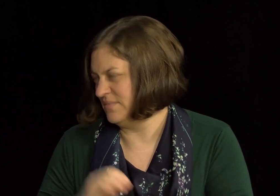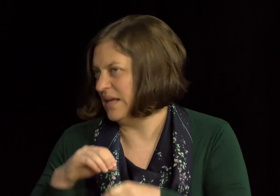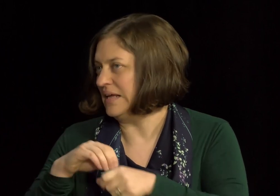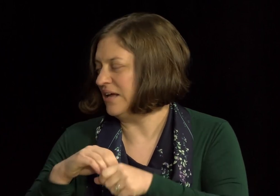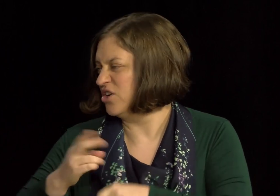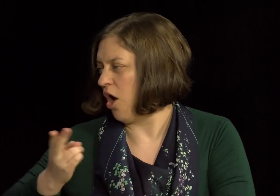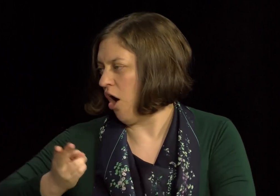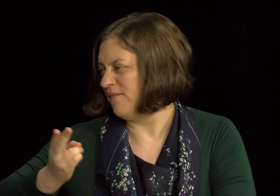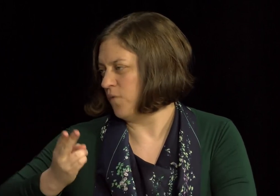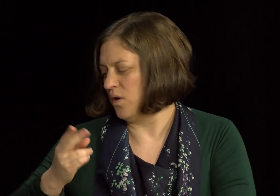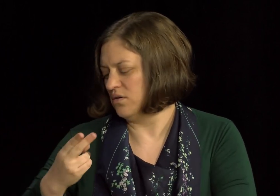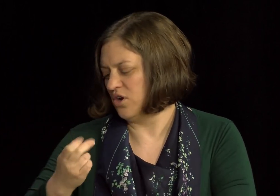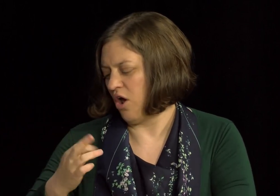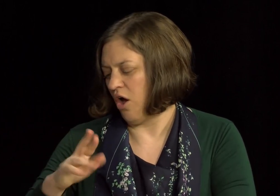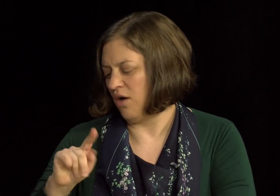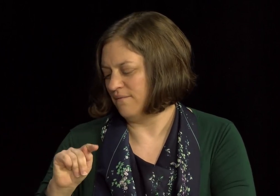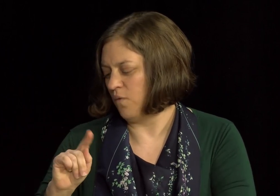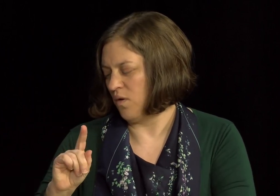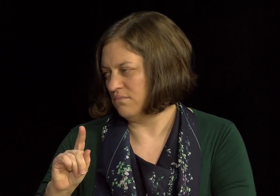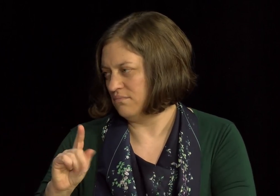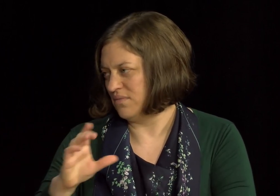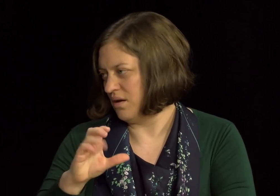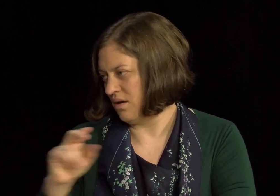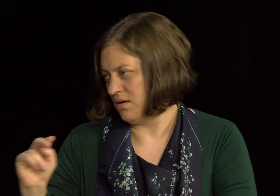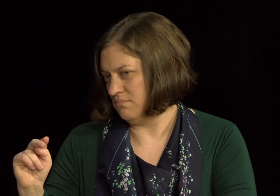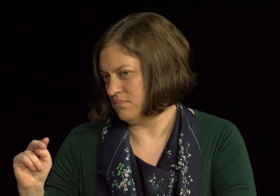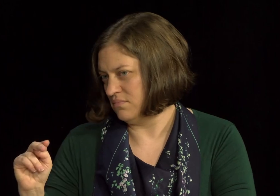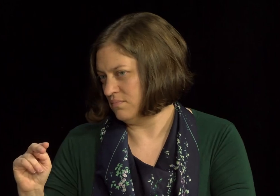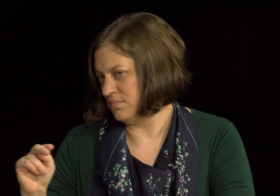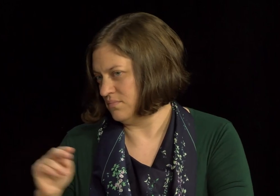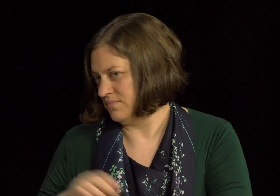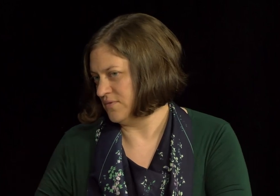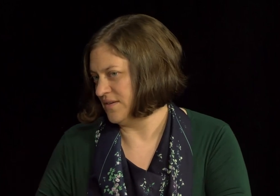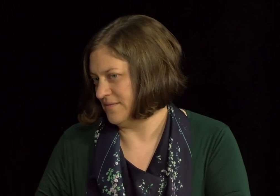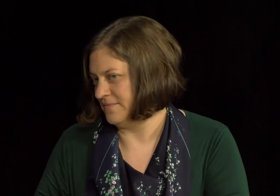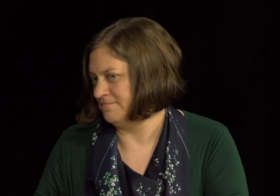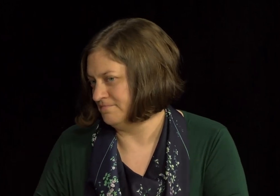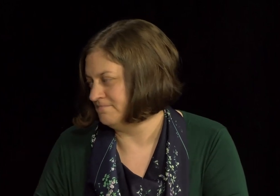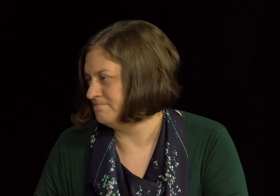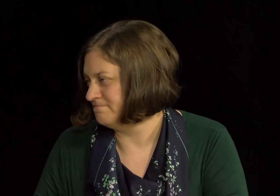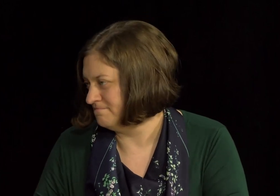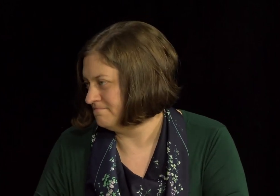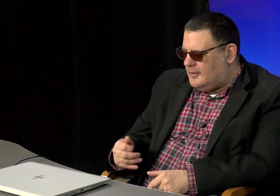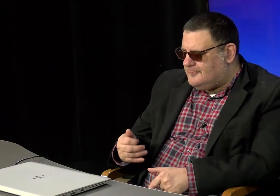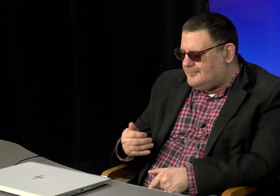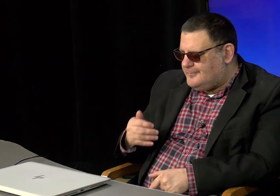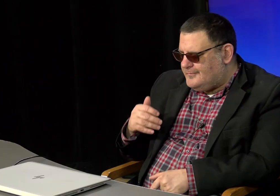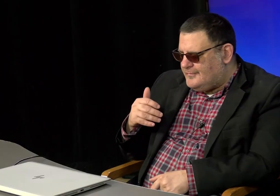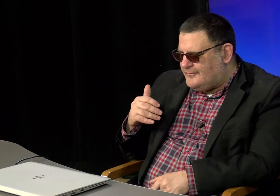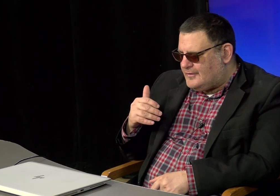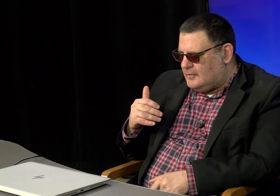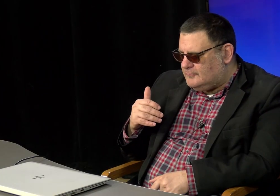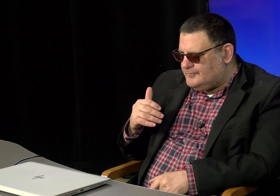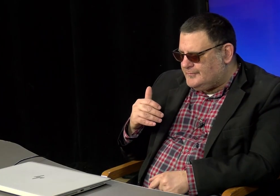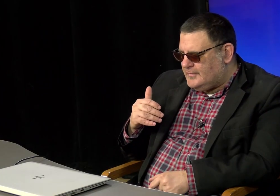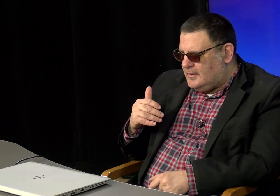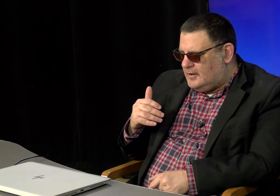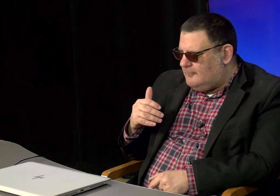key part of that history. And that school is in Hartford, Connecticut. Um, so, um,